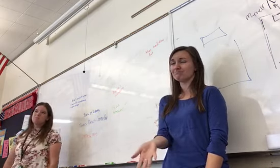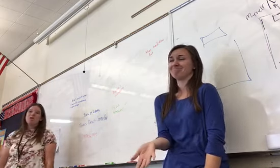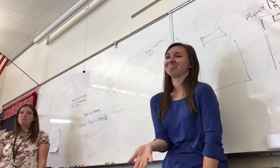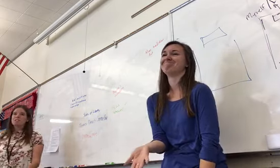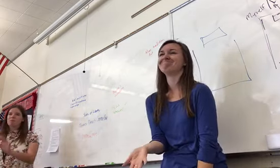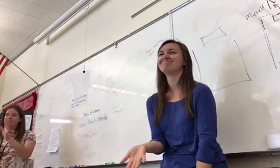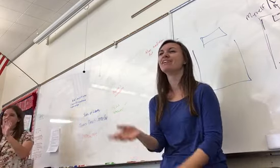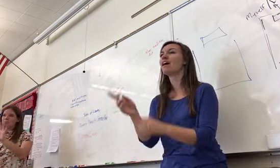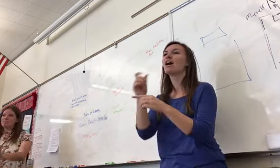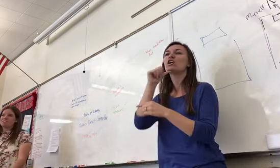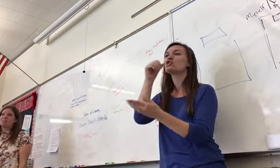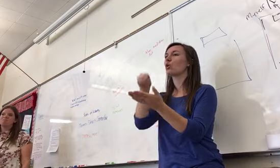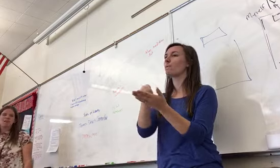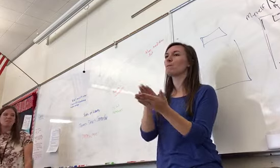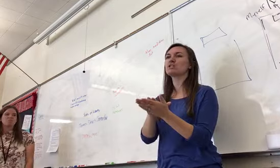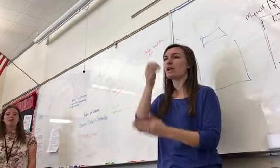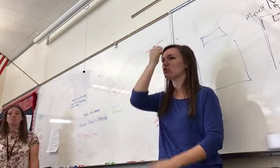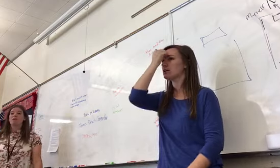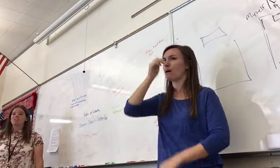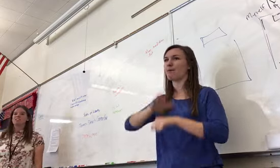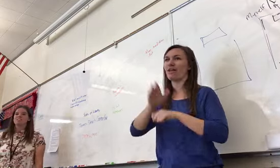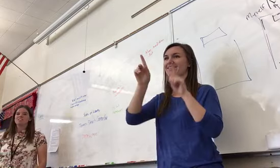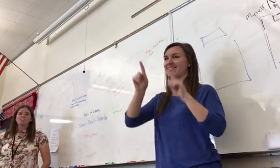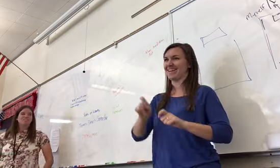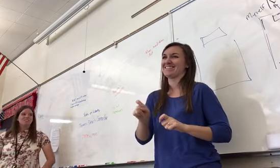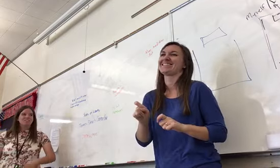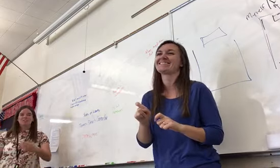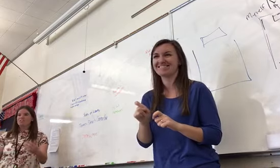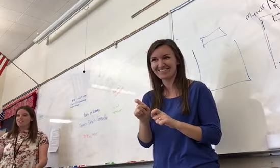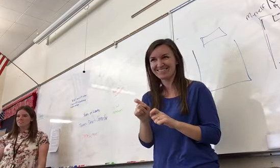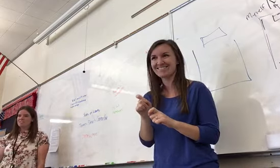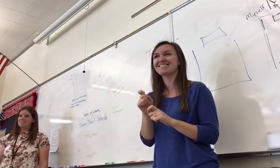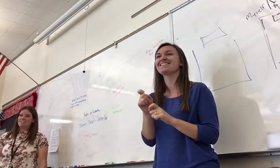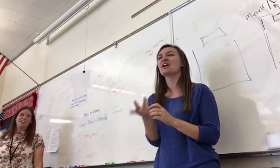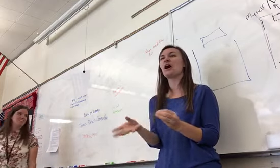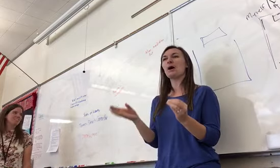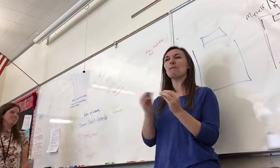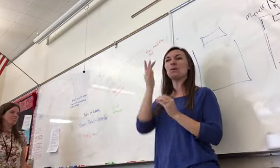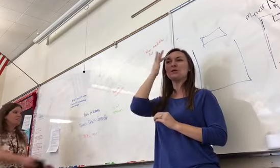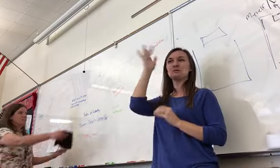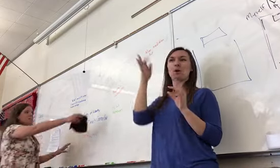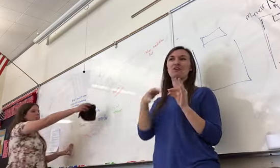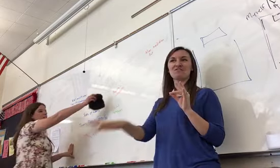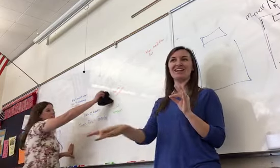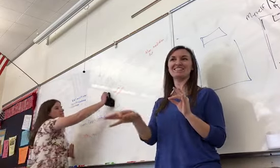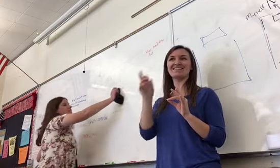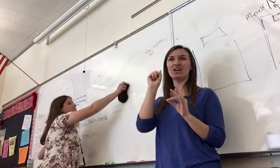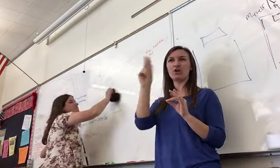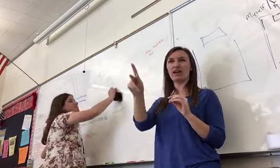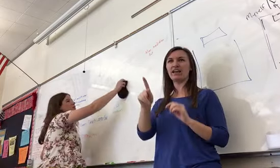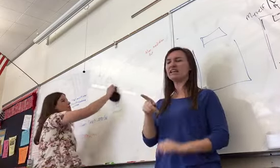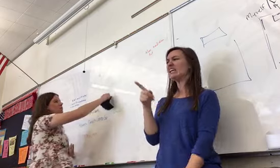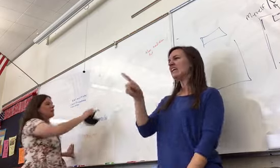but don't put dumb on the AP examiner. Make him spell smarter-er than that. He's got to be smarter-er. Smarter-er.